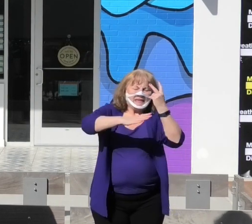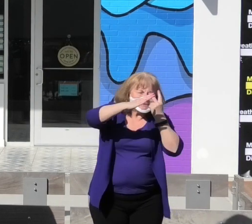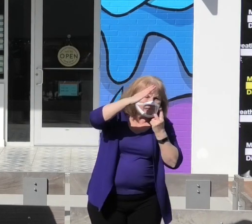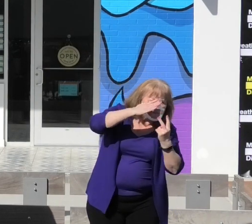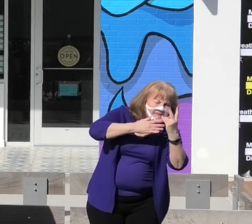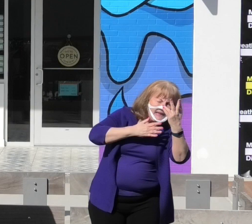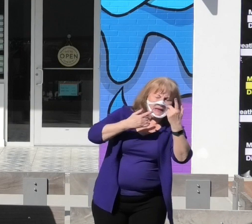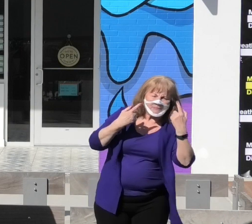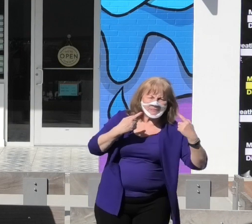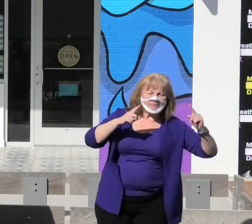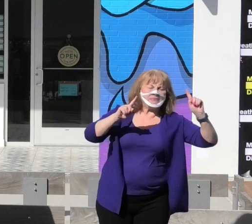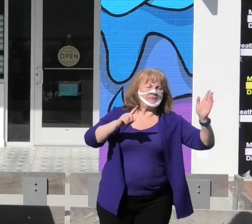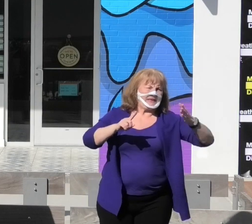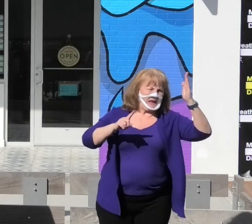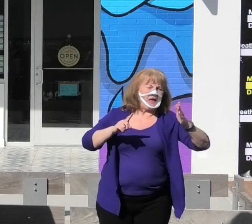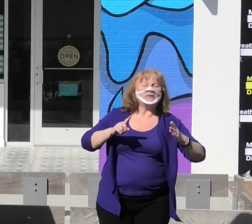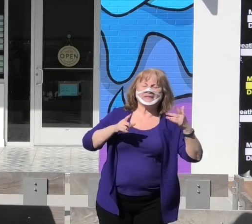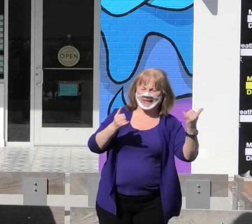together.